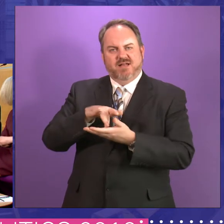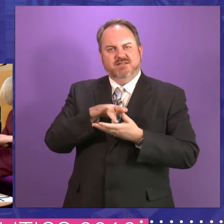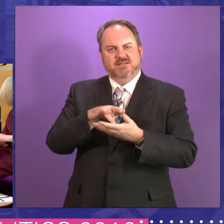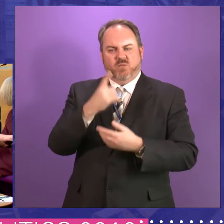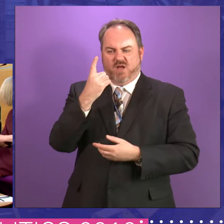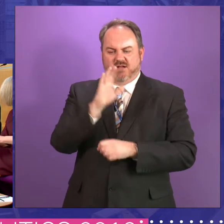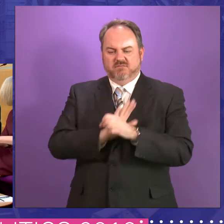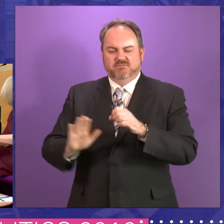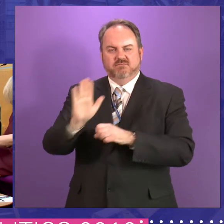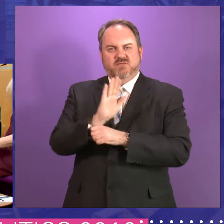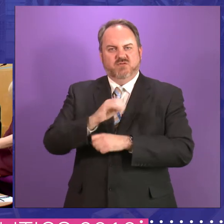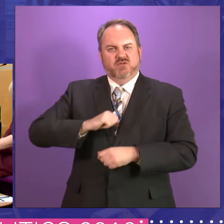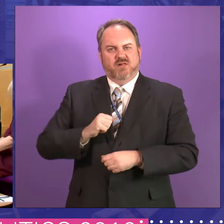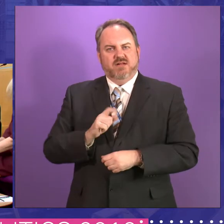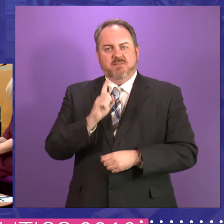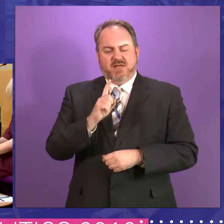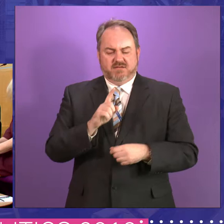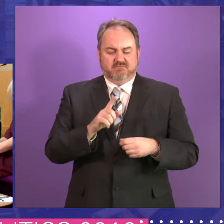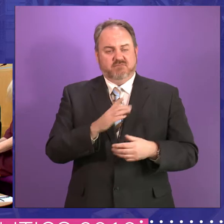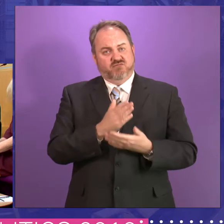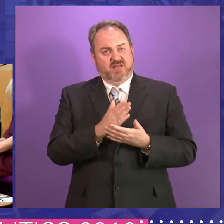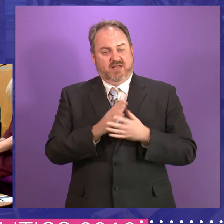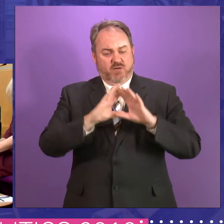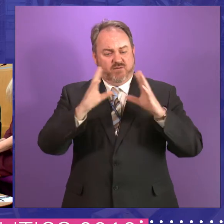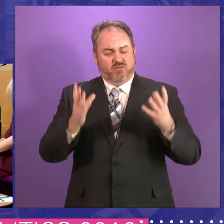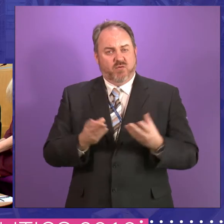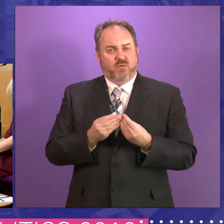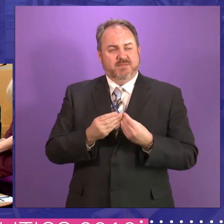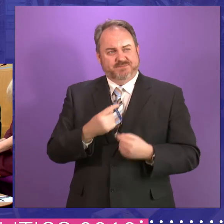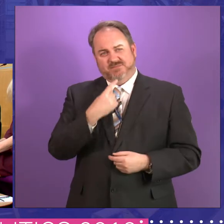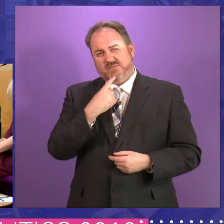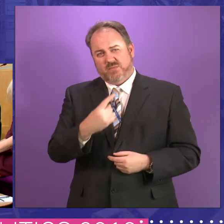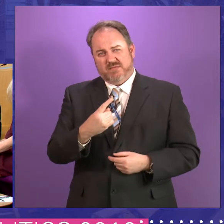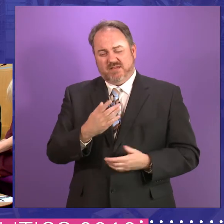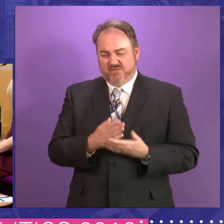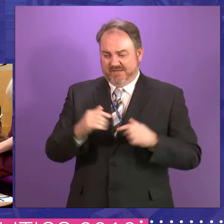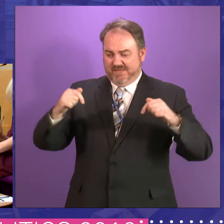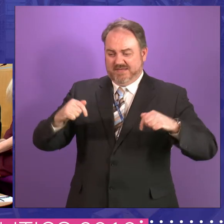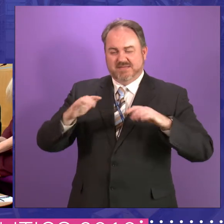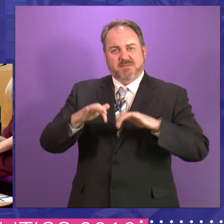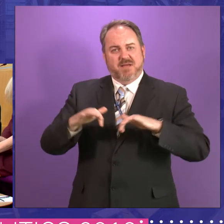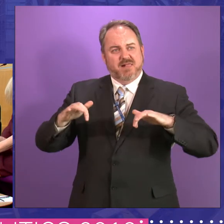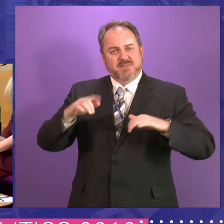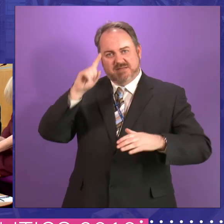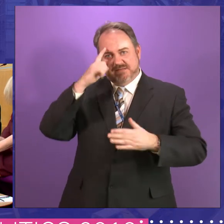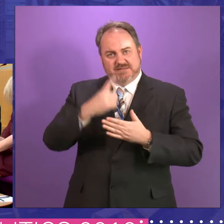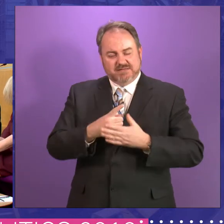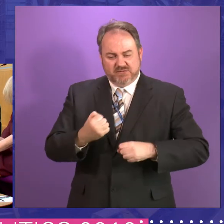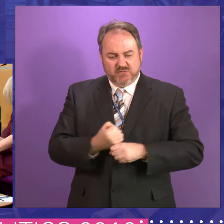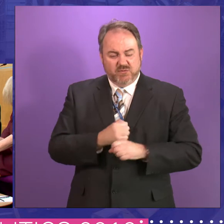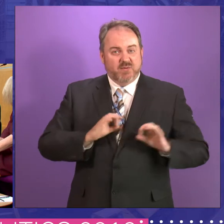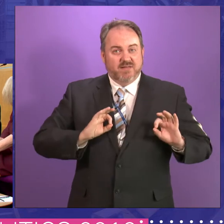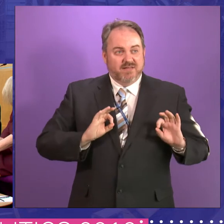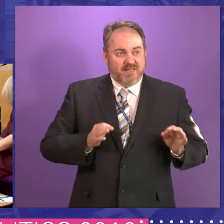its difficulties. But I think in these two areas, it's really surprising that the parliament chose to, a, to do nothing and b,